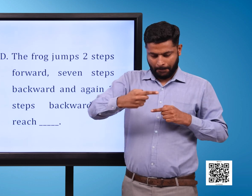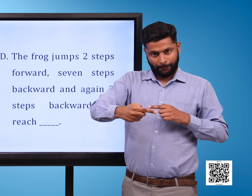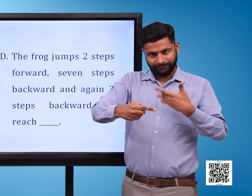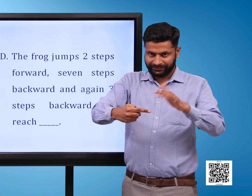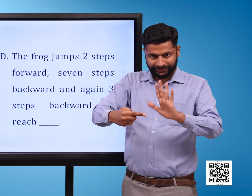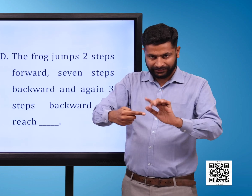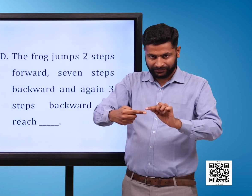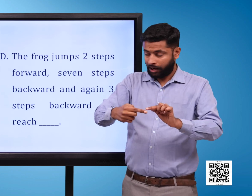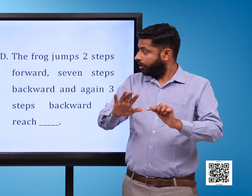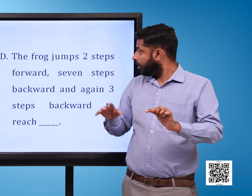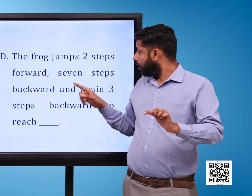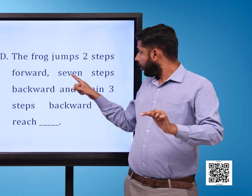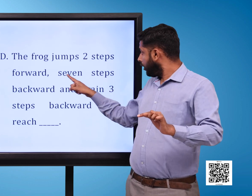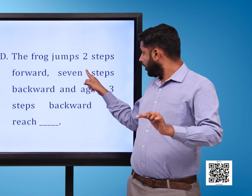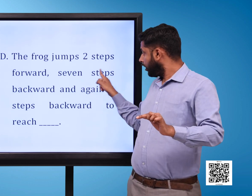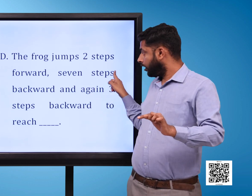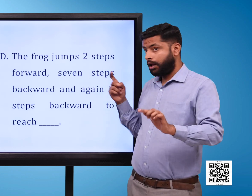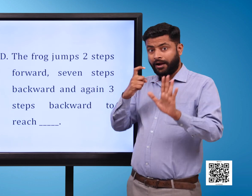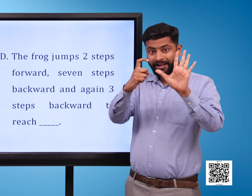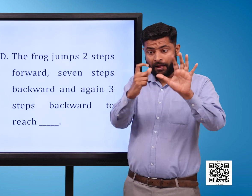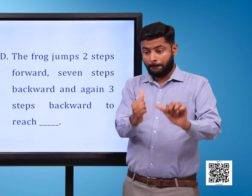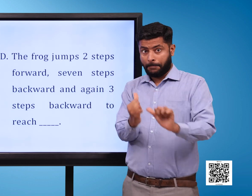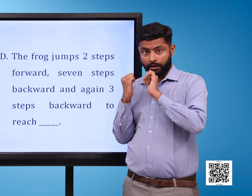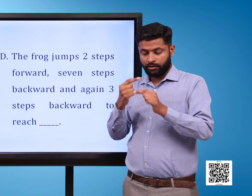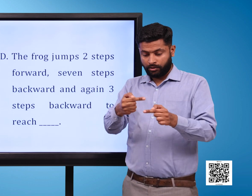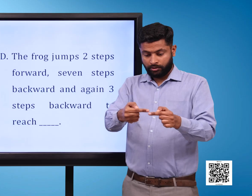Let us play Let